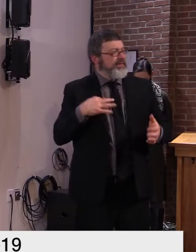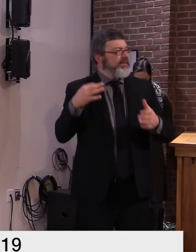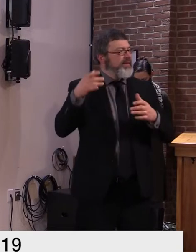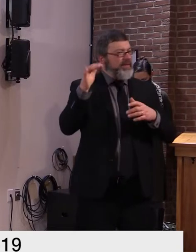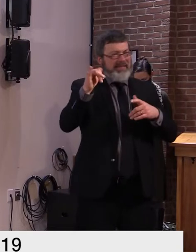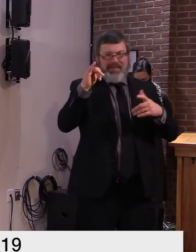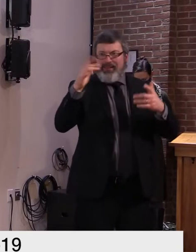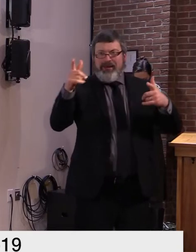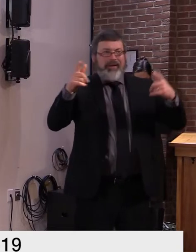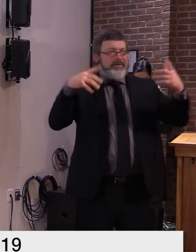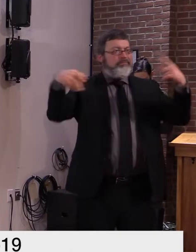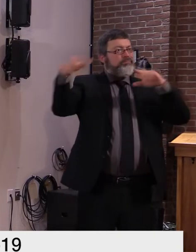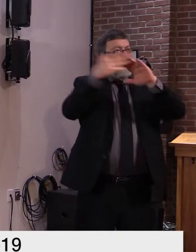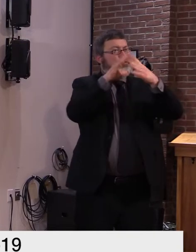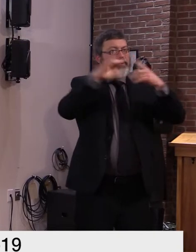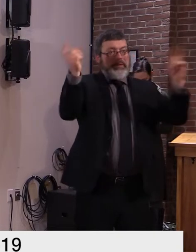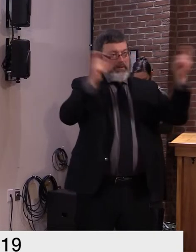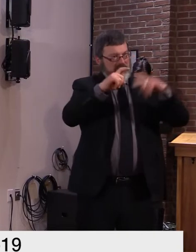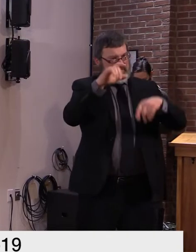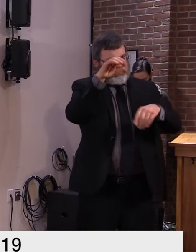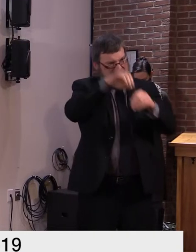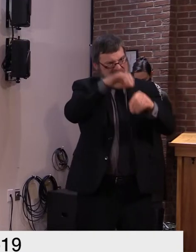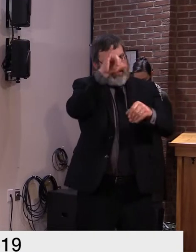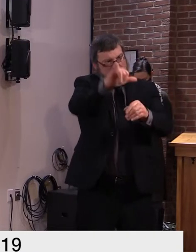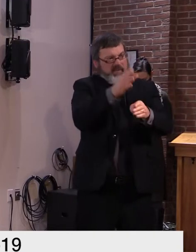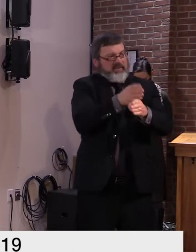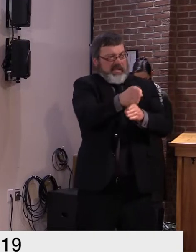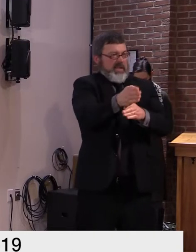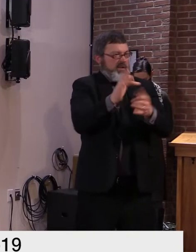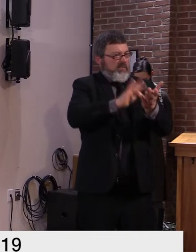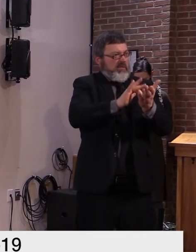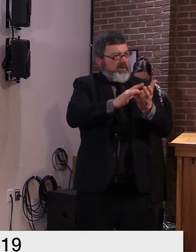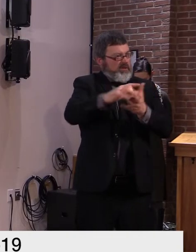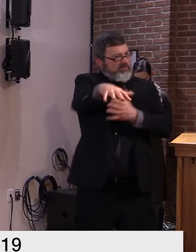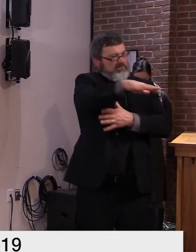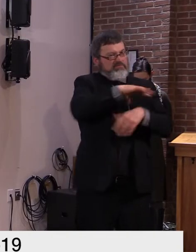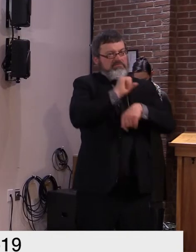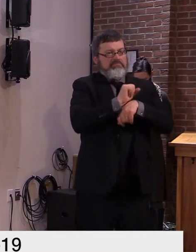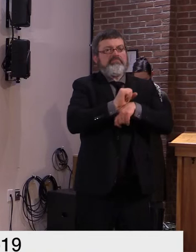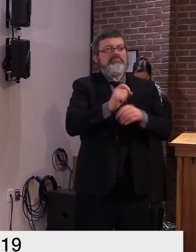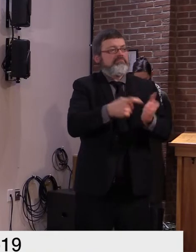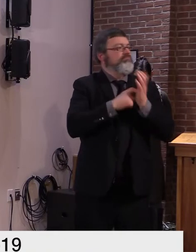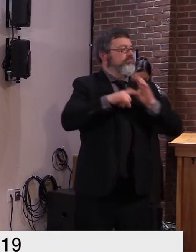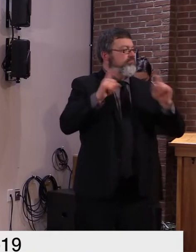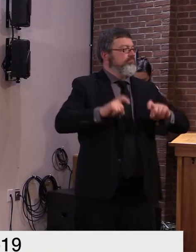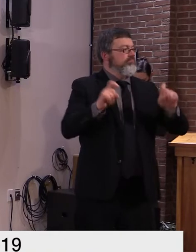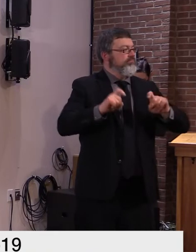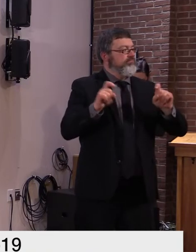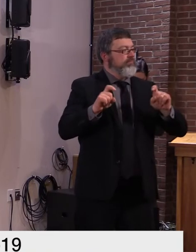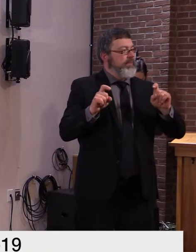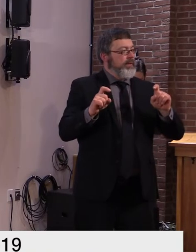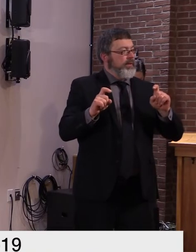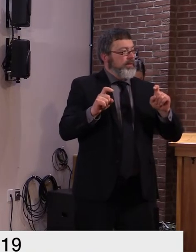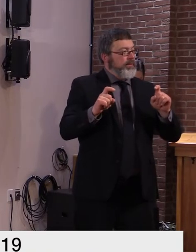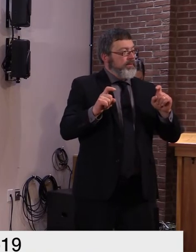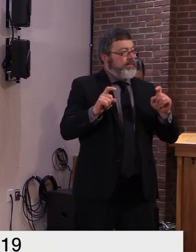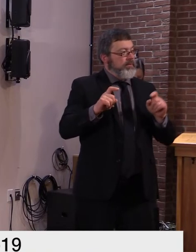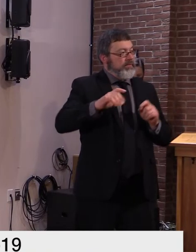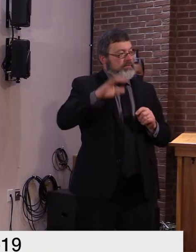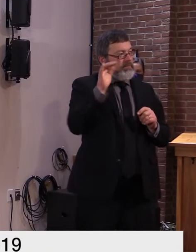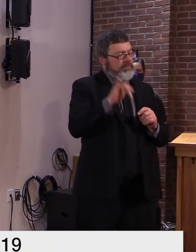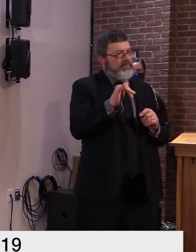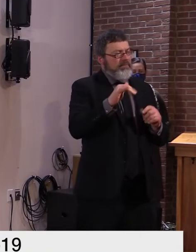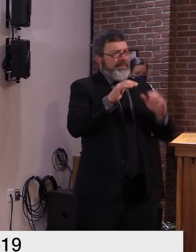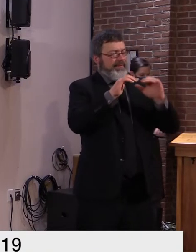to protect this workforce ahs and the department of health have worked to increase testing capacity both